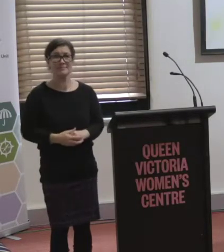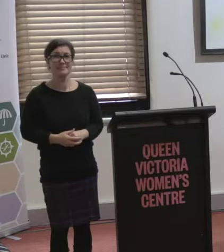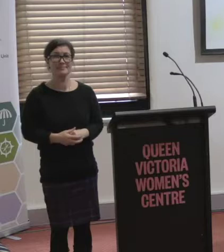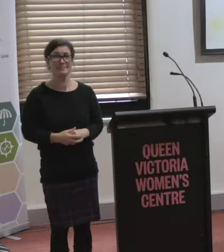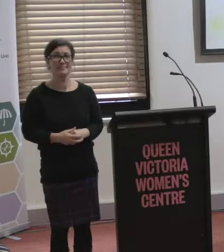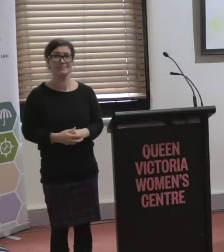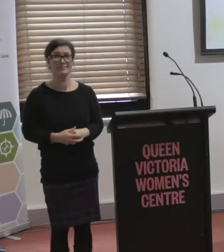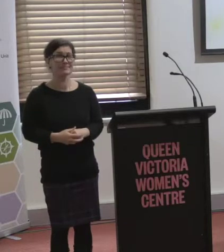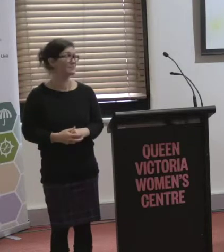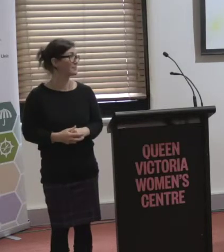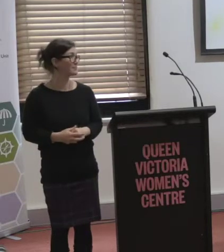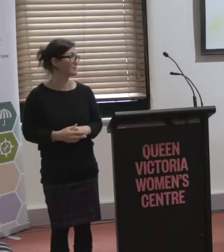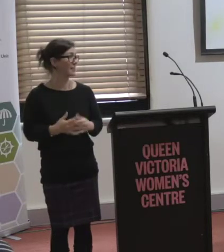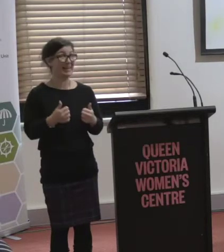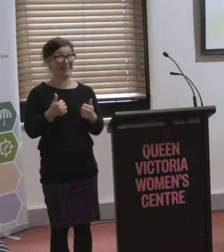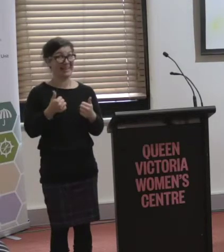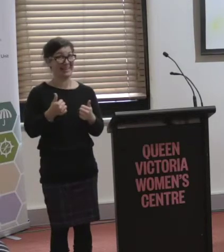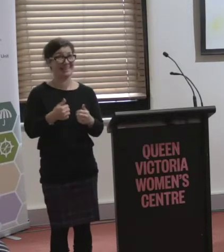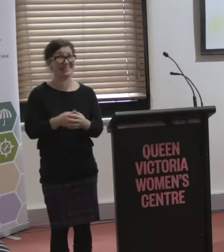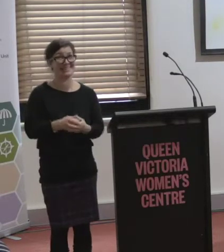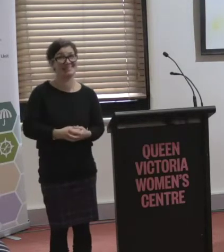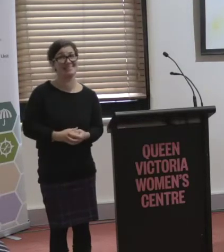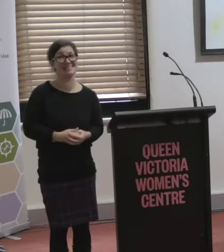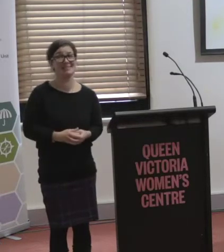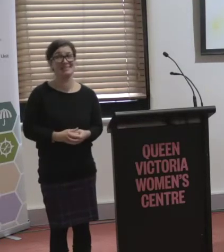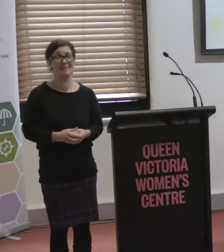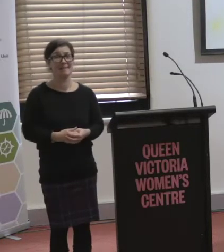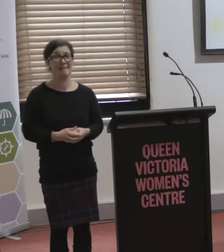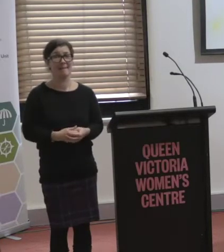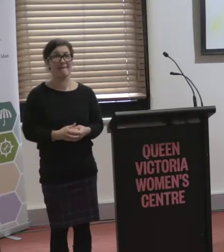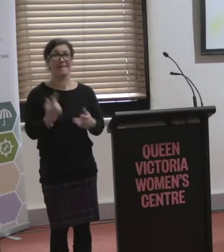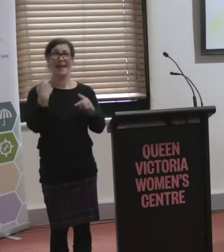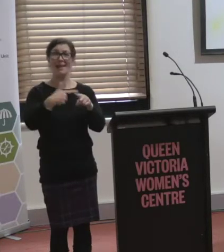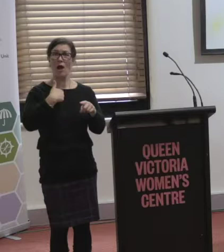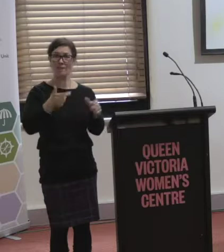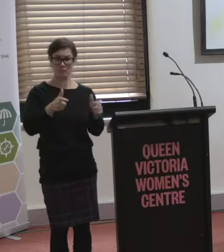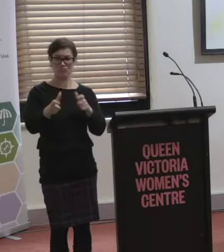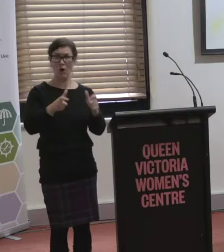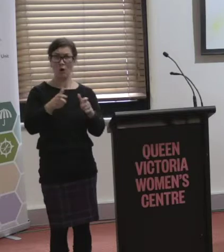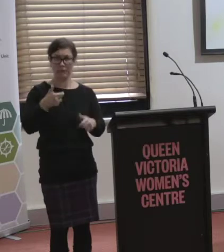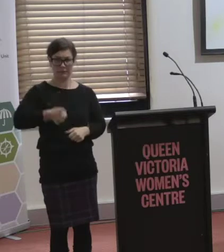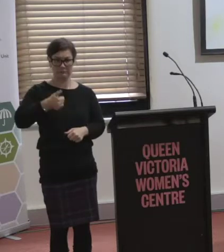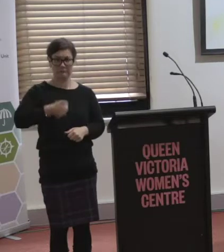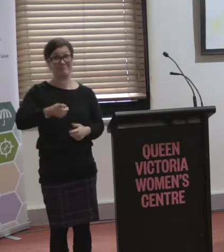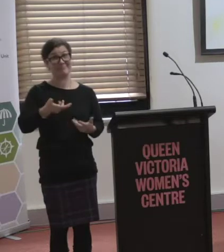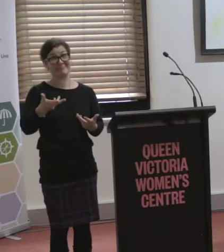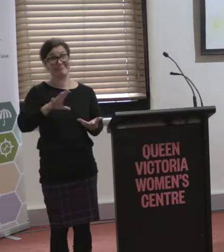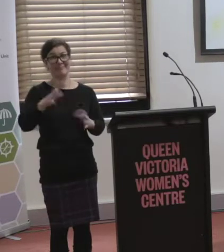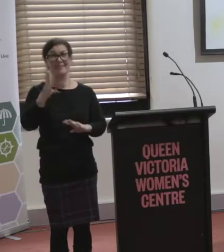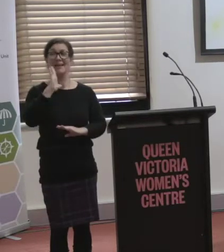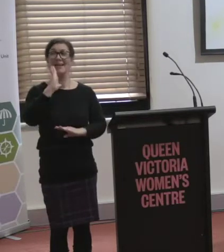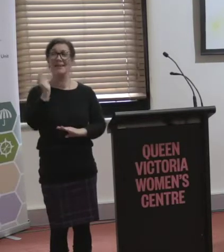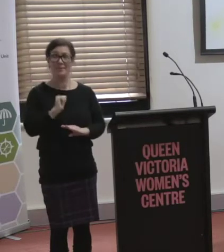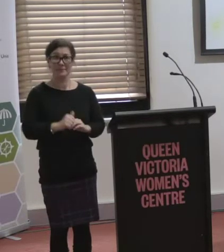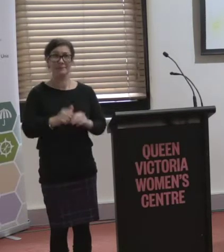This is going well, isn't it? And I'm in control of a vehicle. So the focus of the